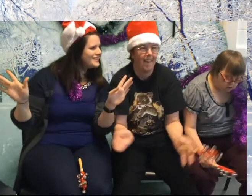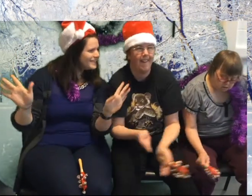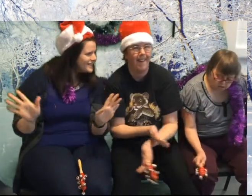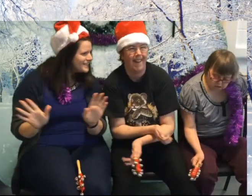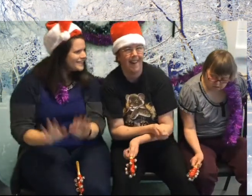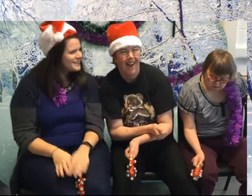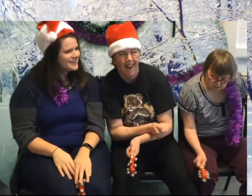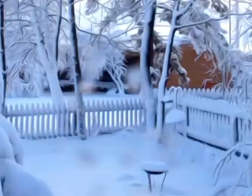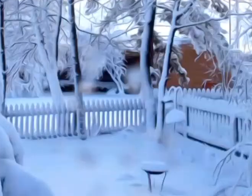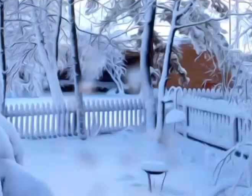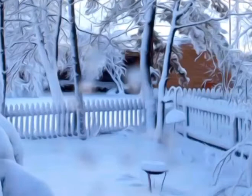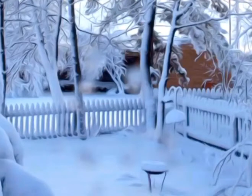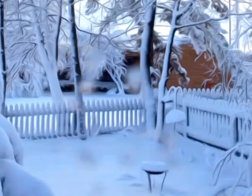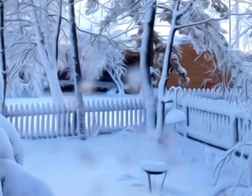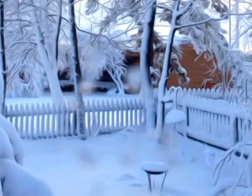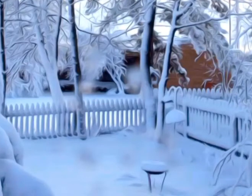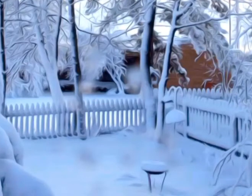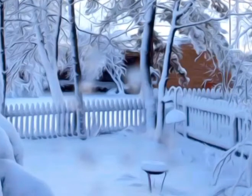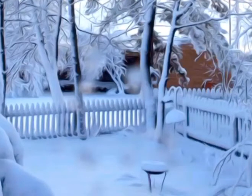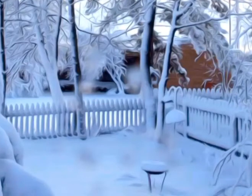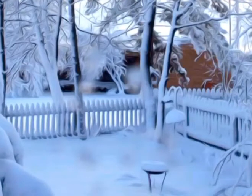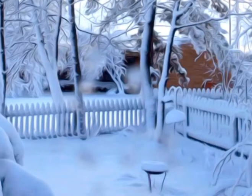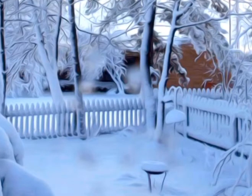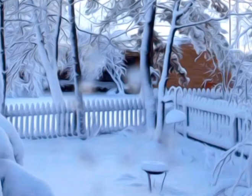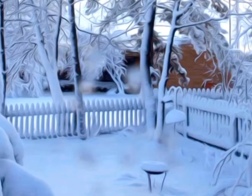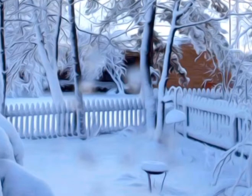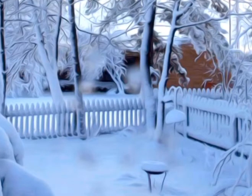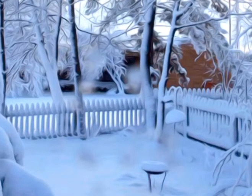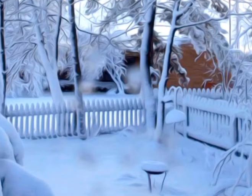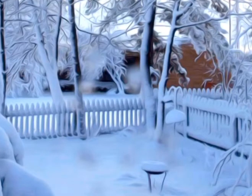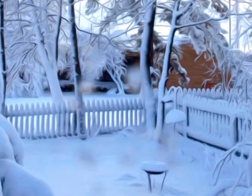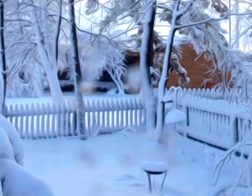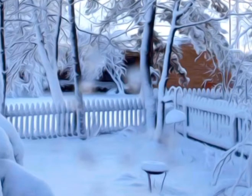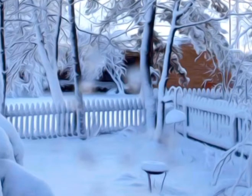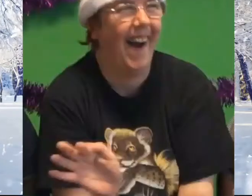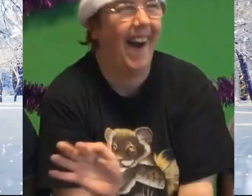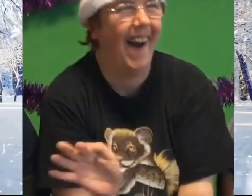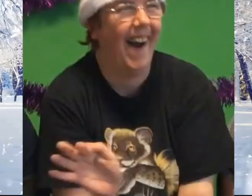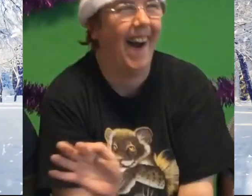The plans and a laisser The